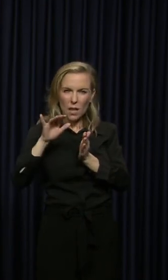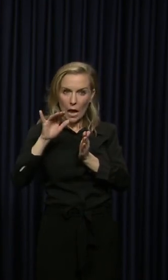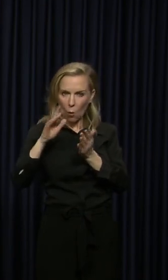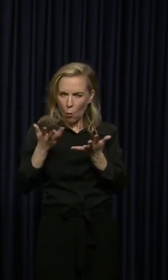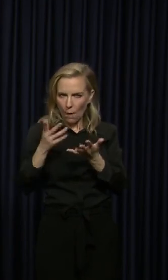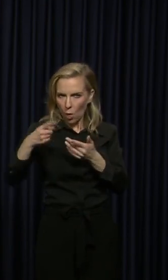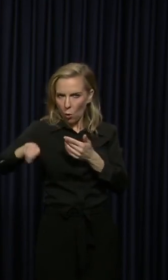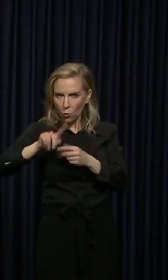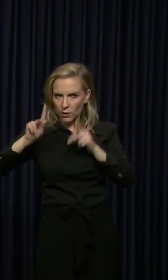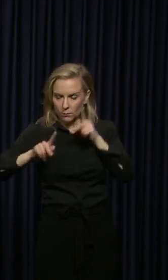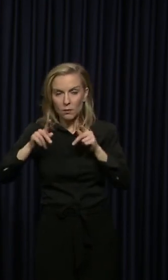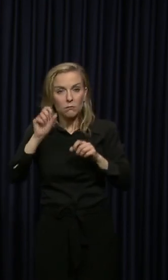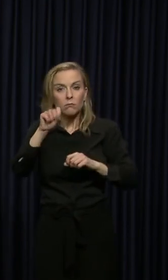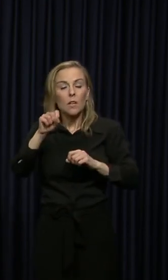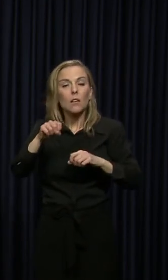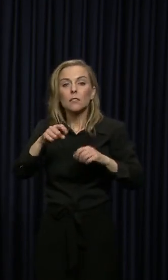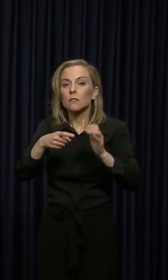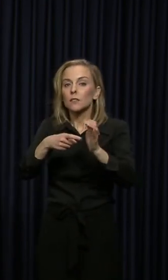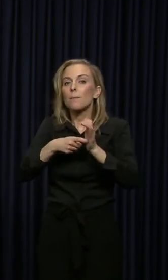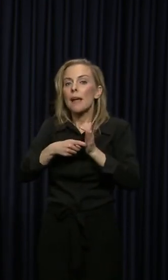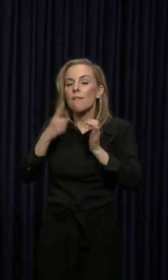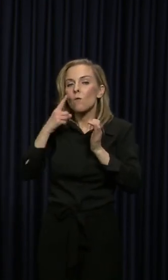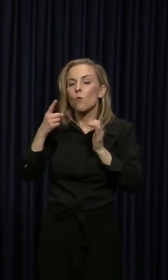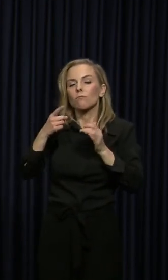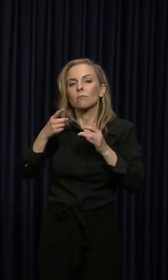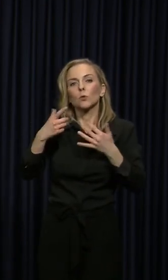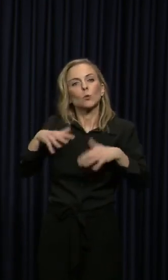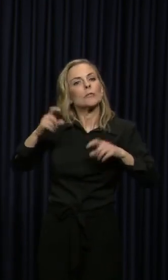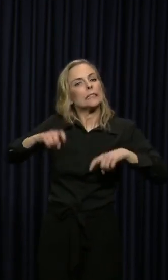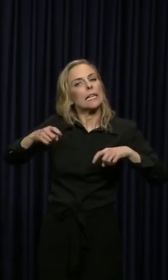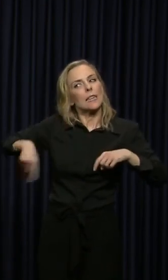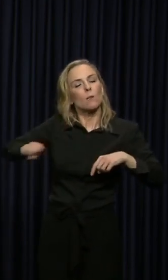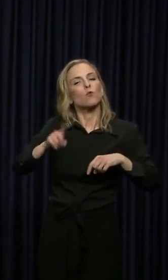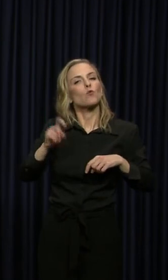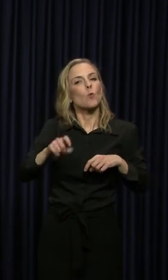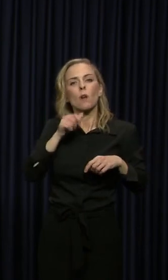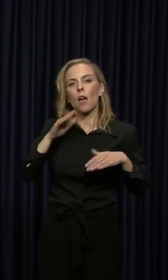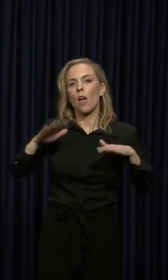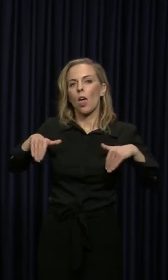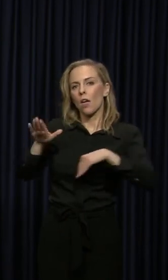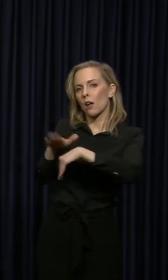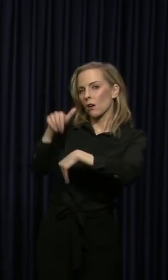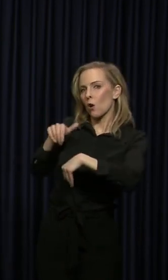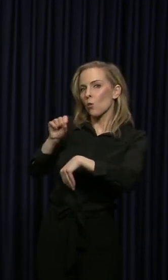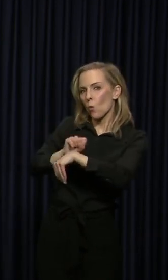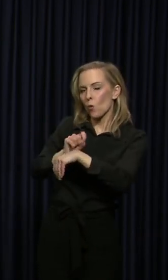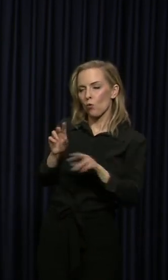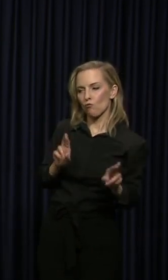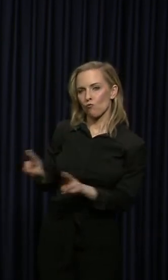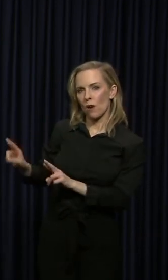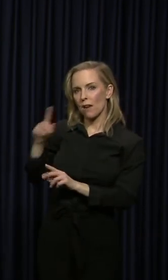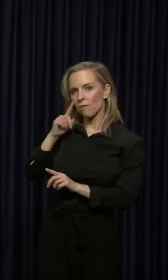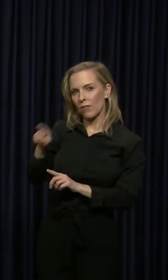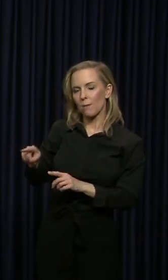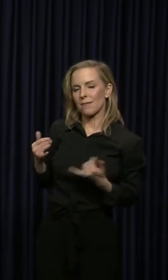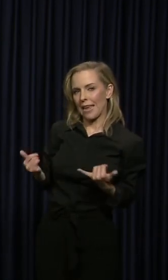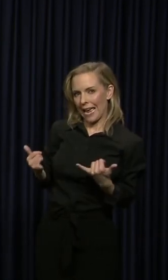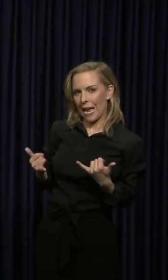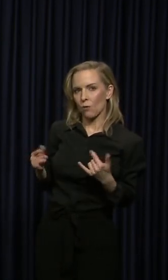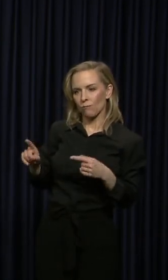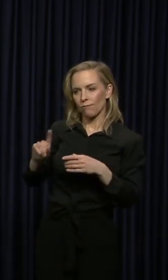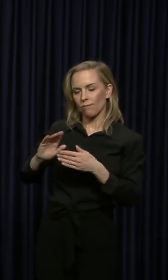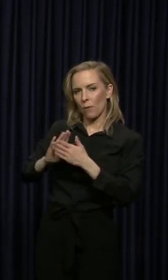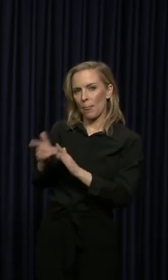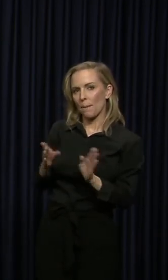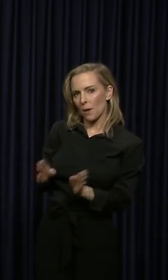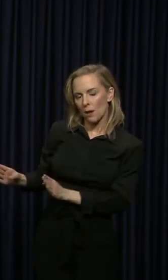them. We haven't had to put them to work yet, but we are cataloging them and making sure they are ready to go. And then this last question is